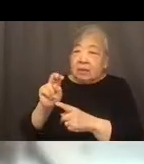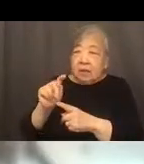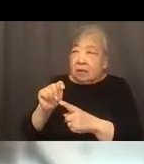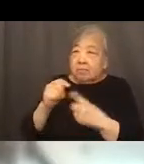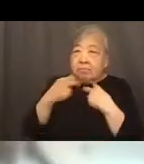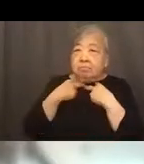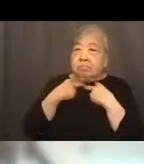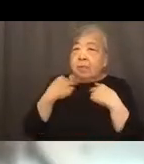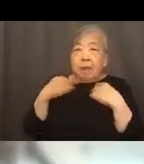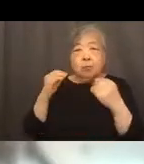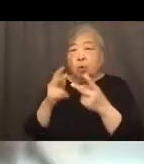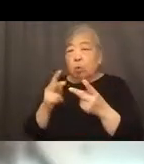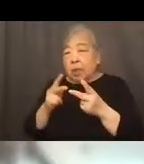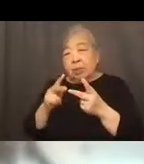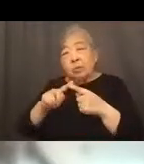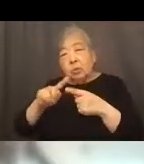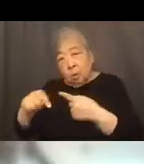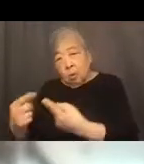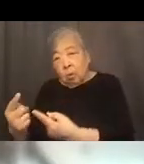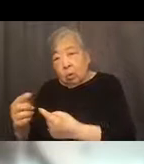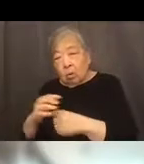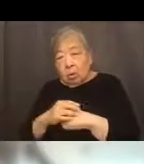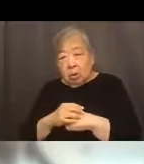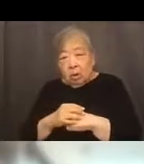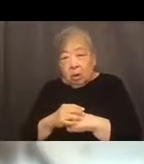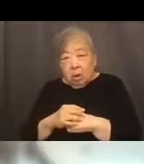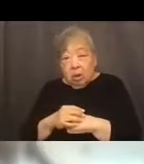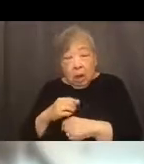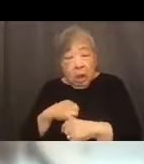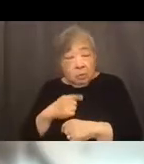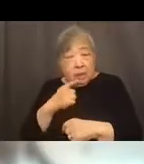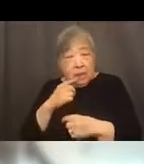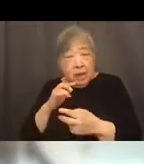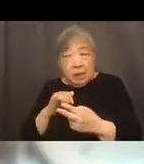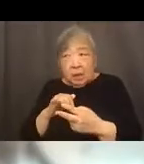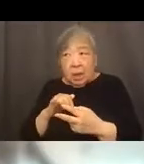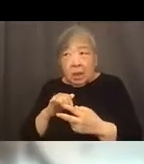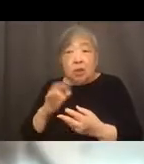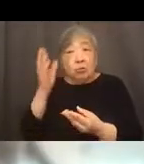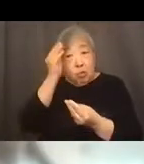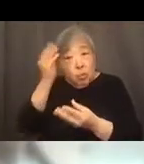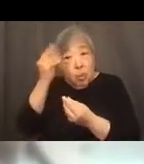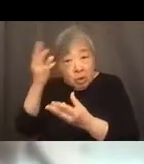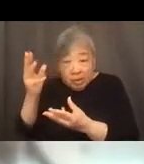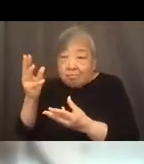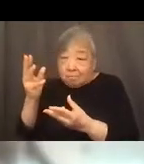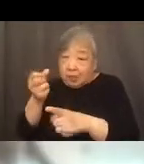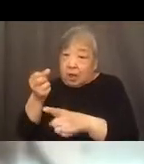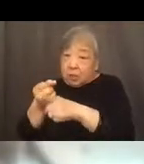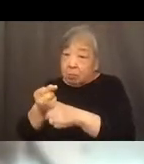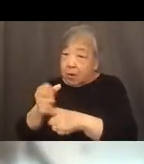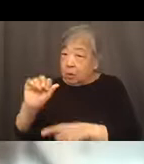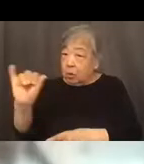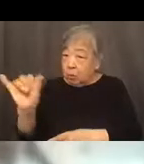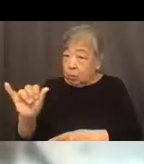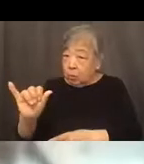So that too is making it more difficult. And I would say that reporting has been impacted and, you know, Lisa might be able to speak to,